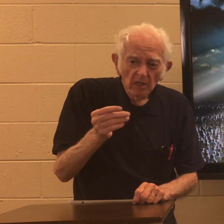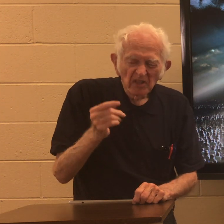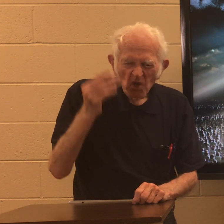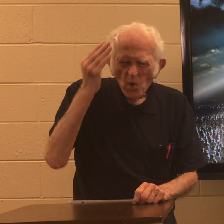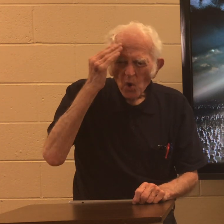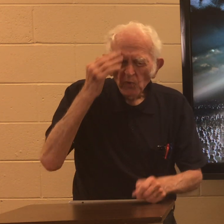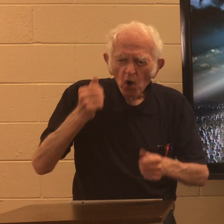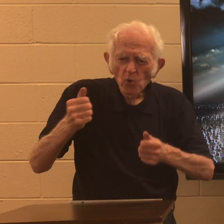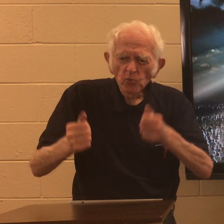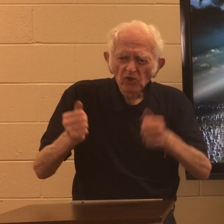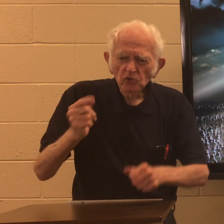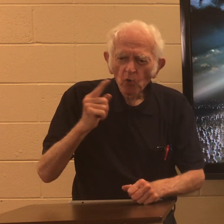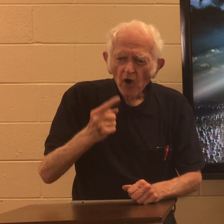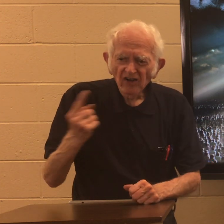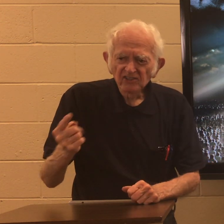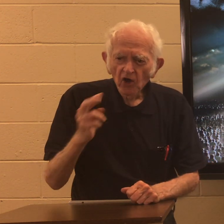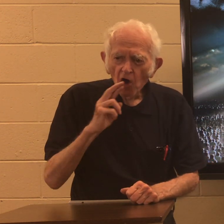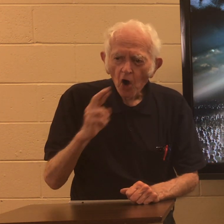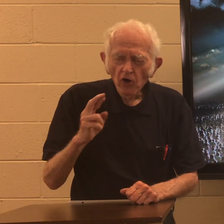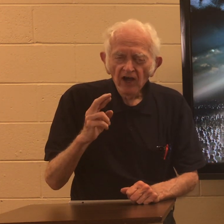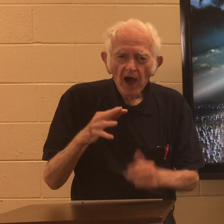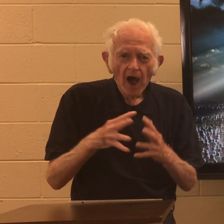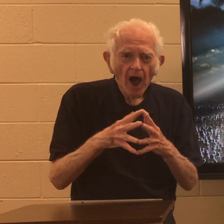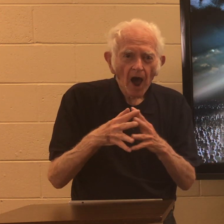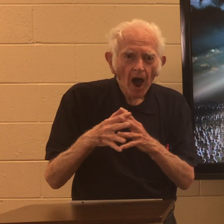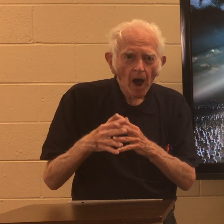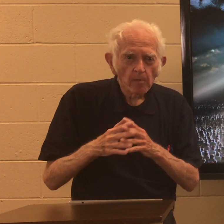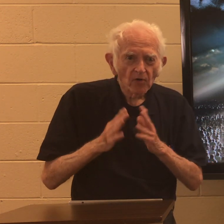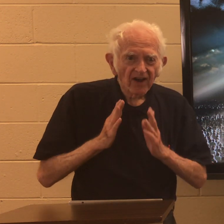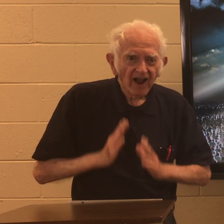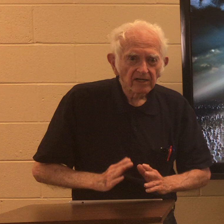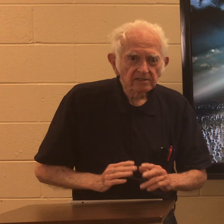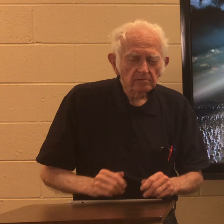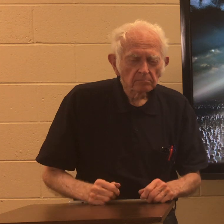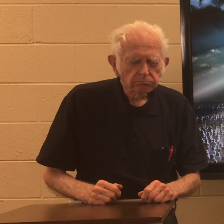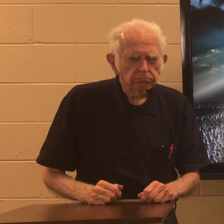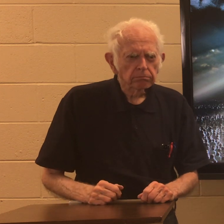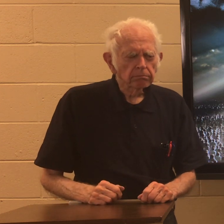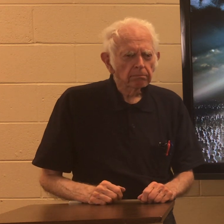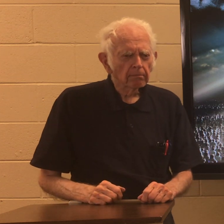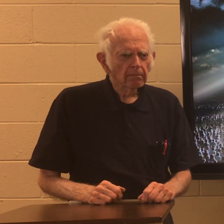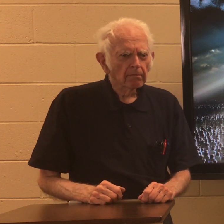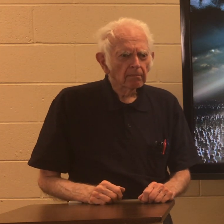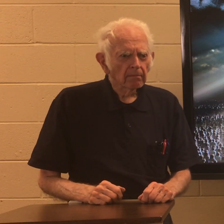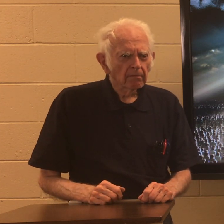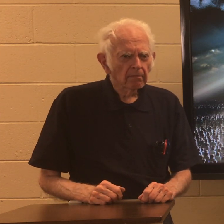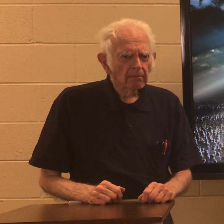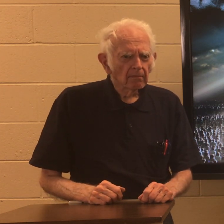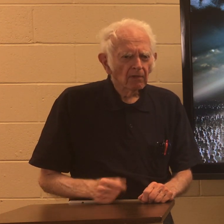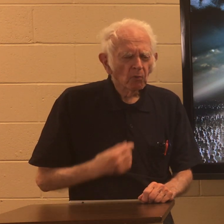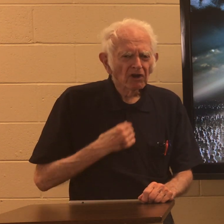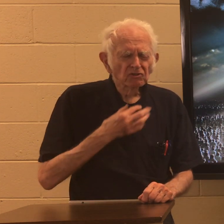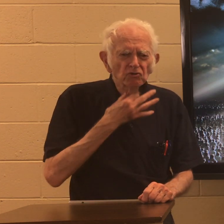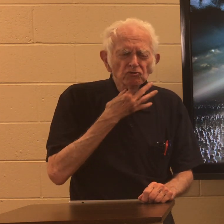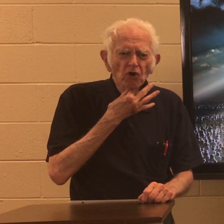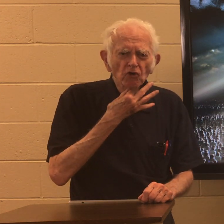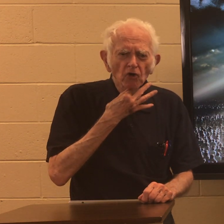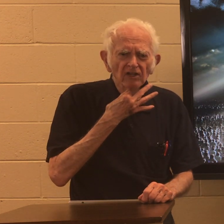and they'll know which ones are American. I was like, what? I was